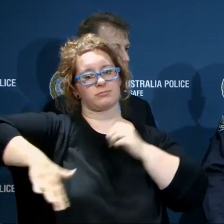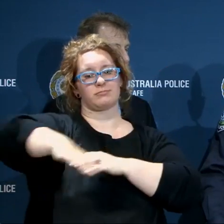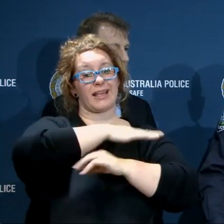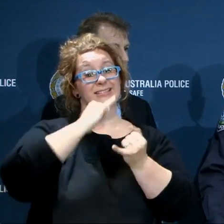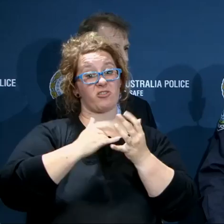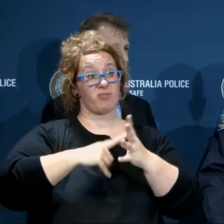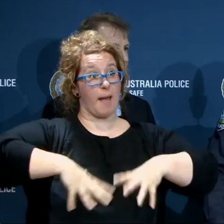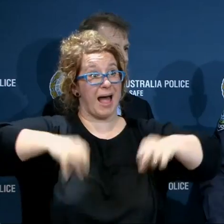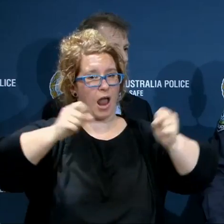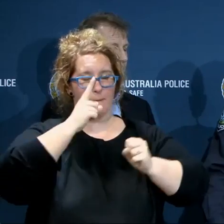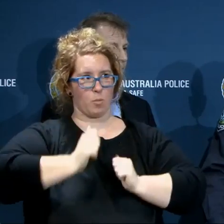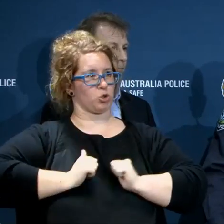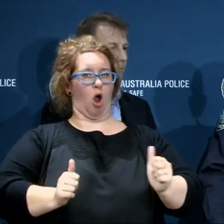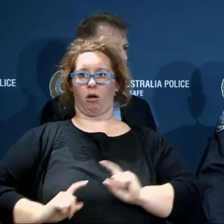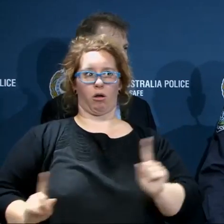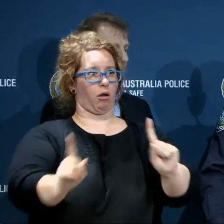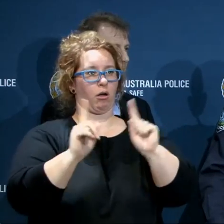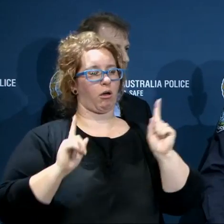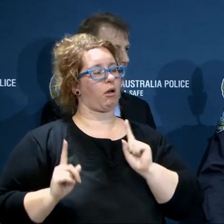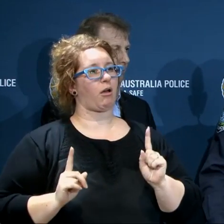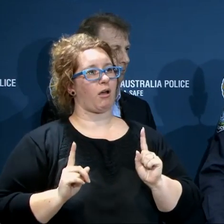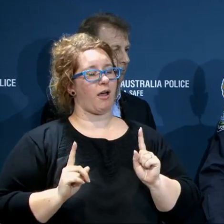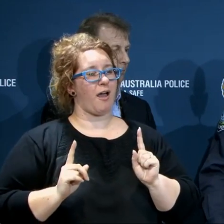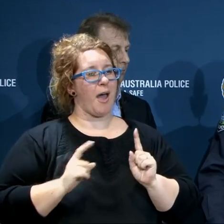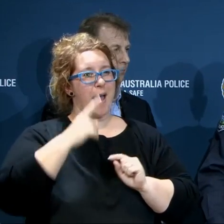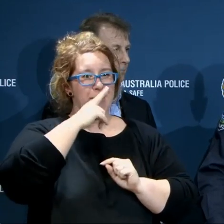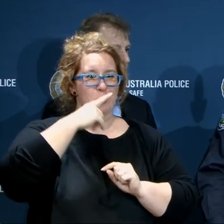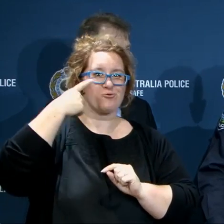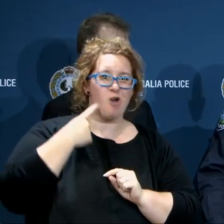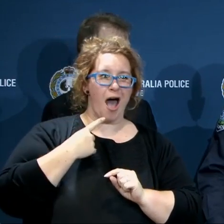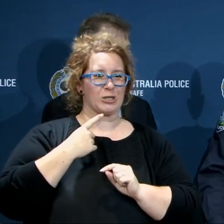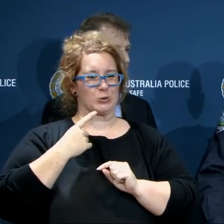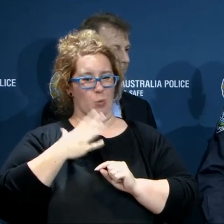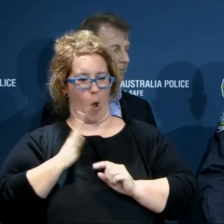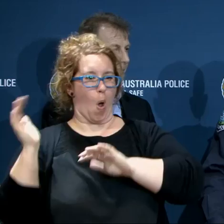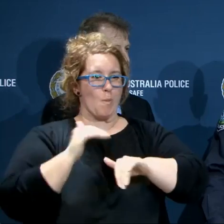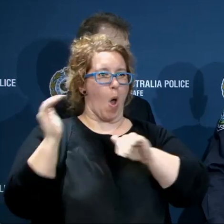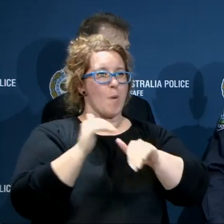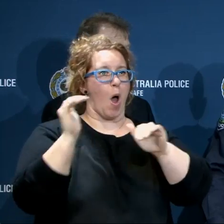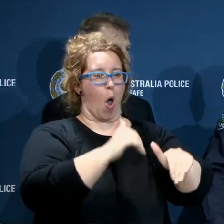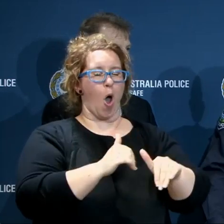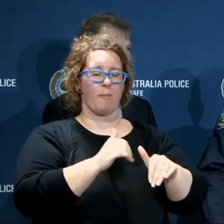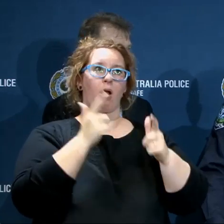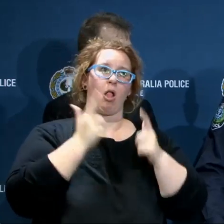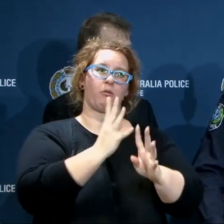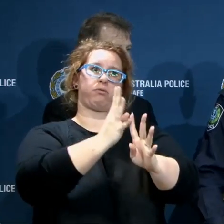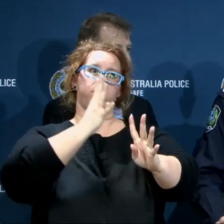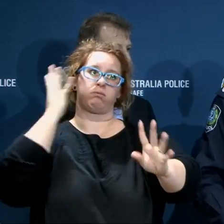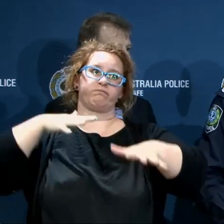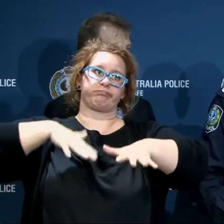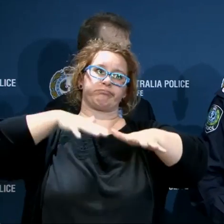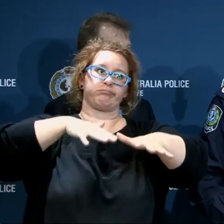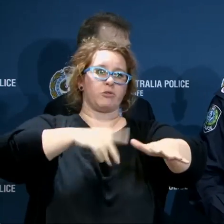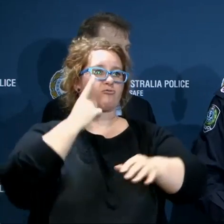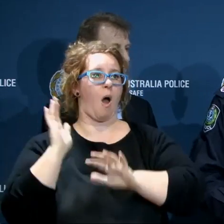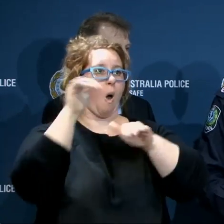did catch people unawares and people were compelled to try and travel home. So we did see significant congestion on the road network and I